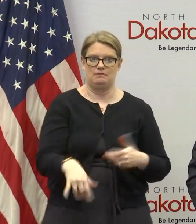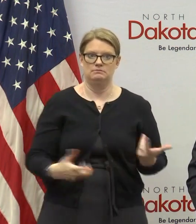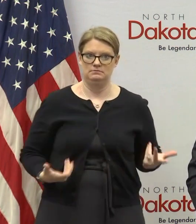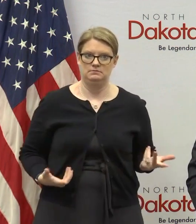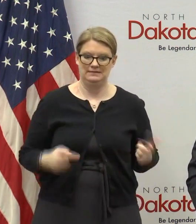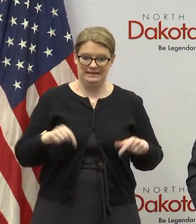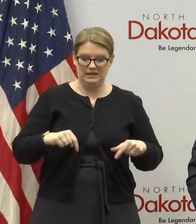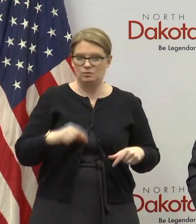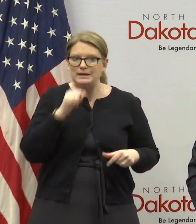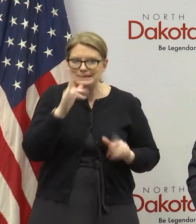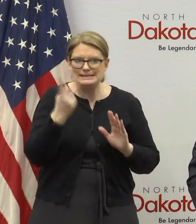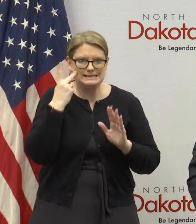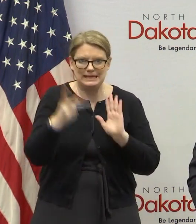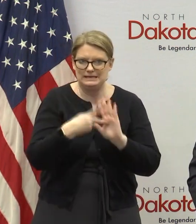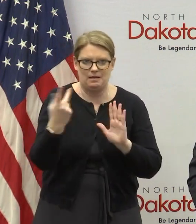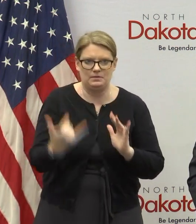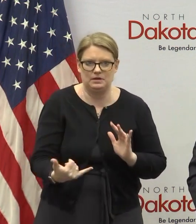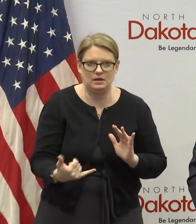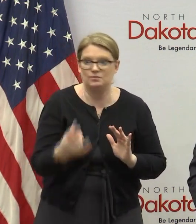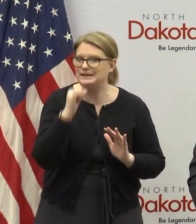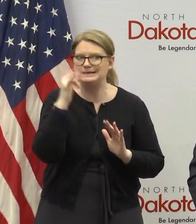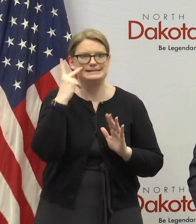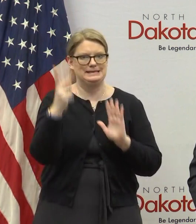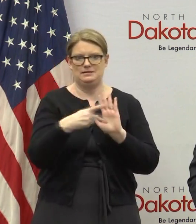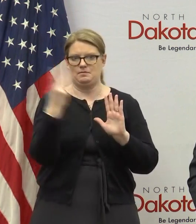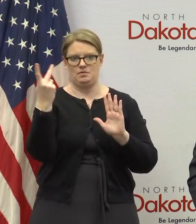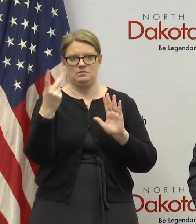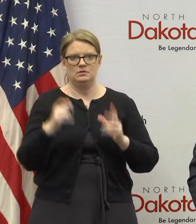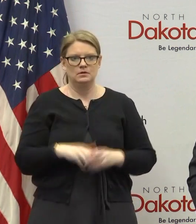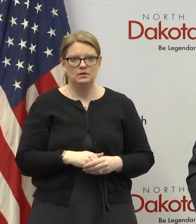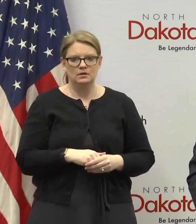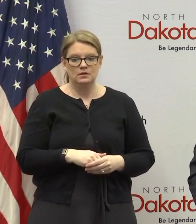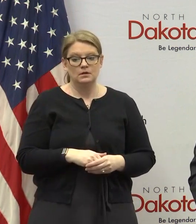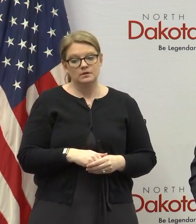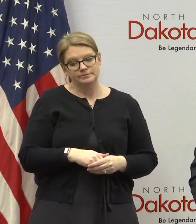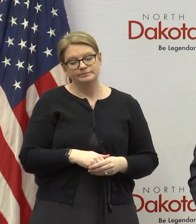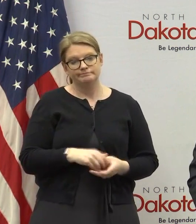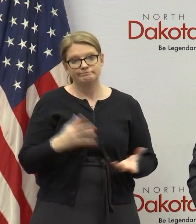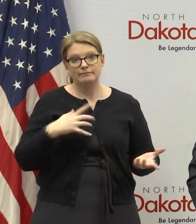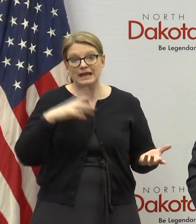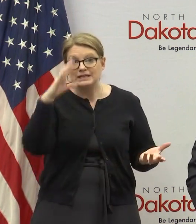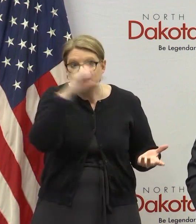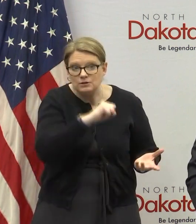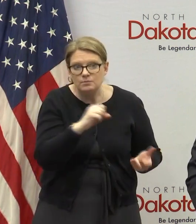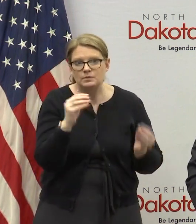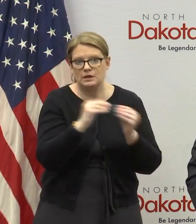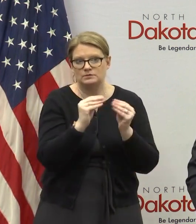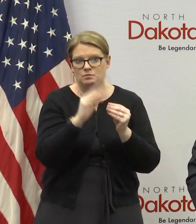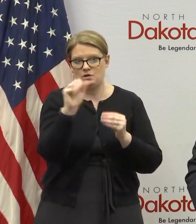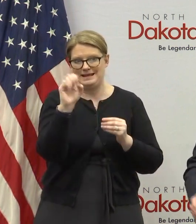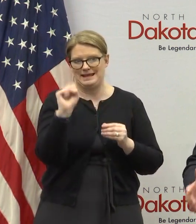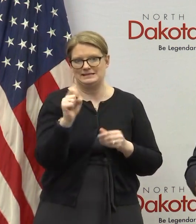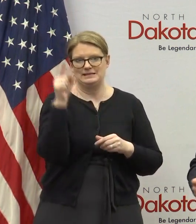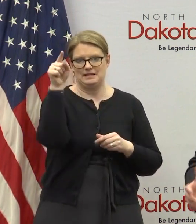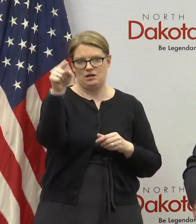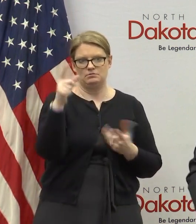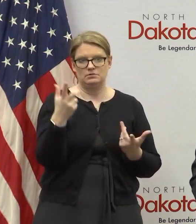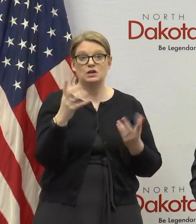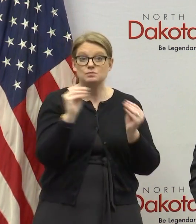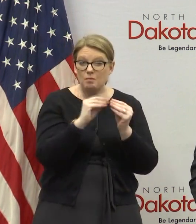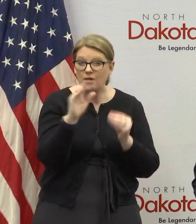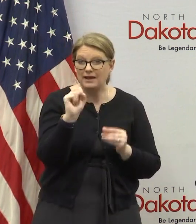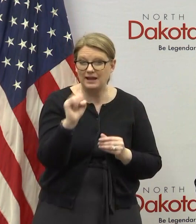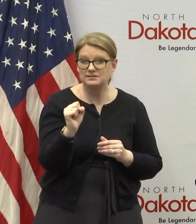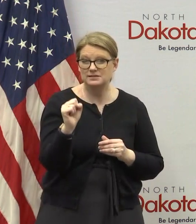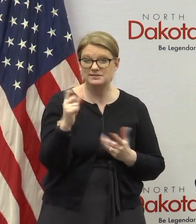a doubling uh of cases but uh we have to assume that there's more cases out there than when the tests are producing so that's another piece